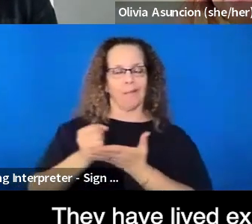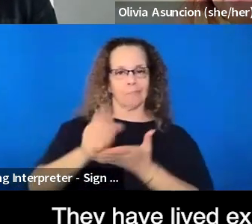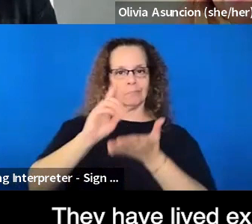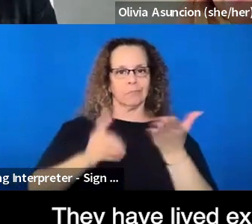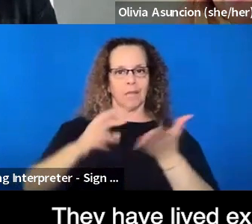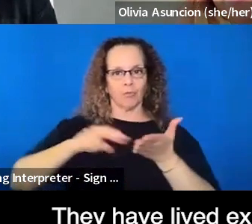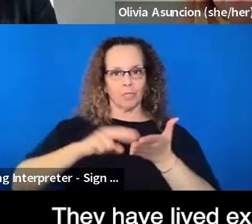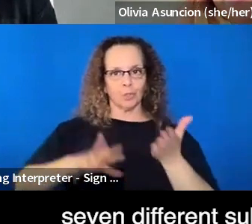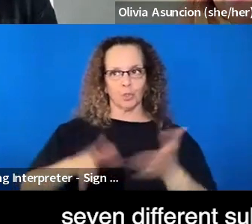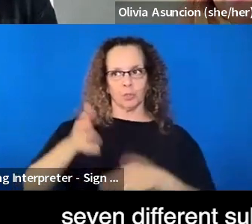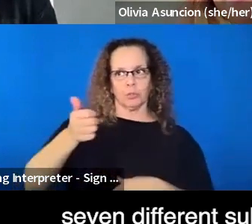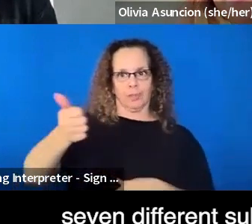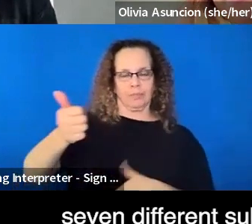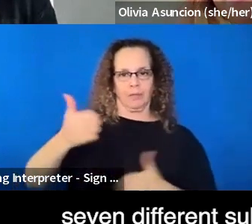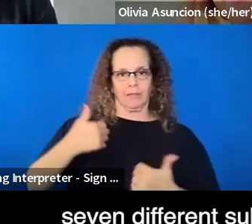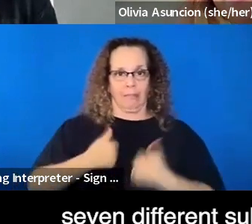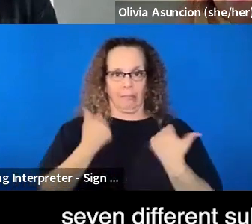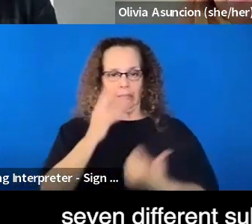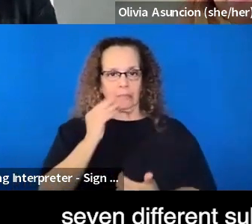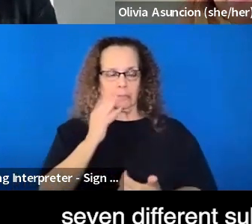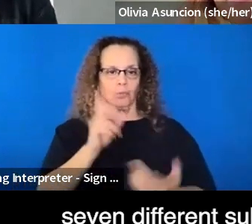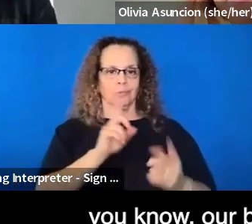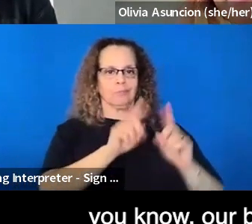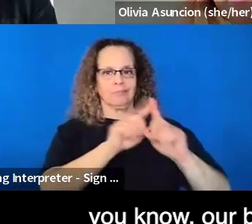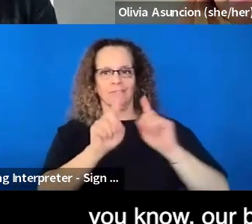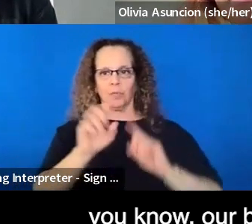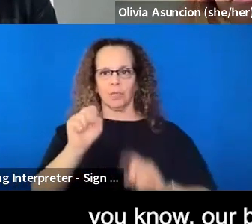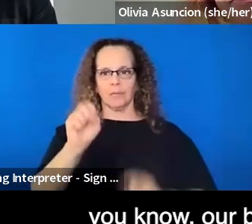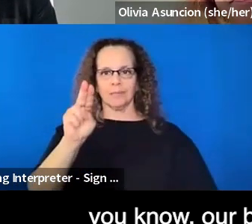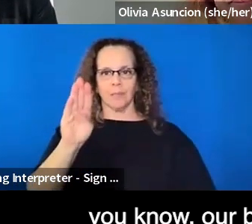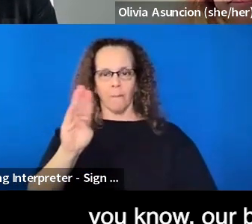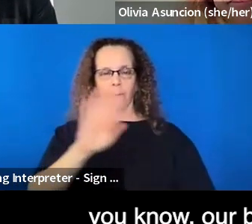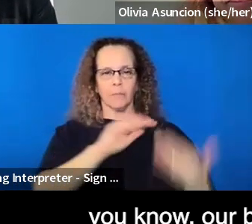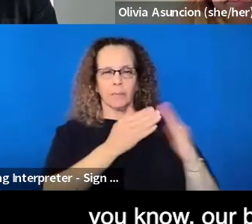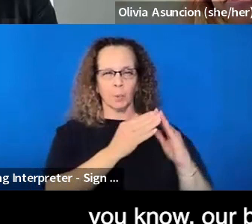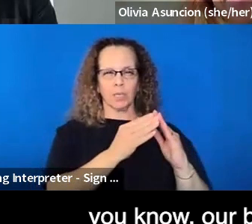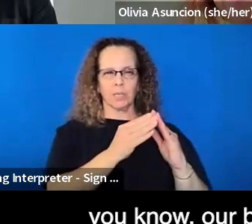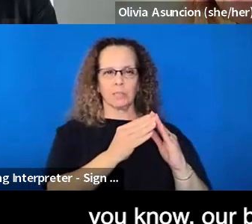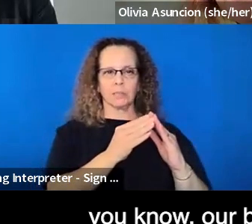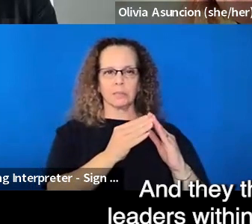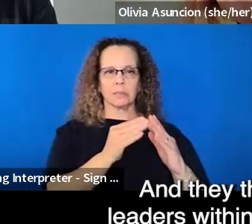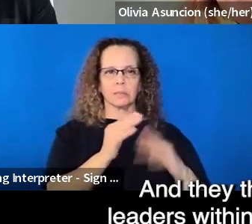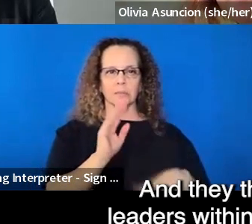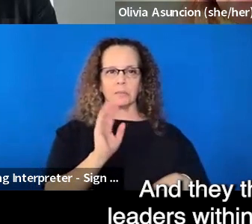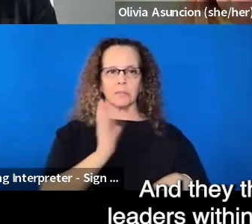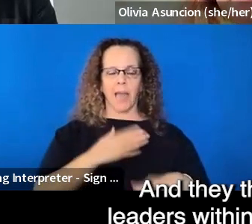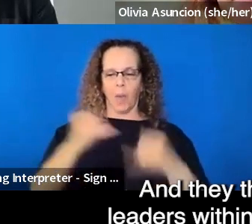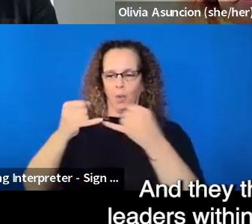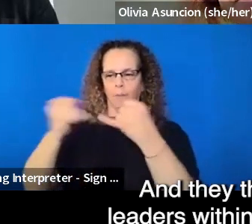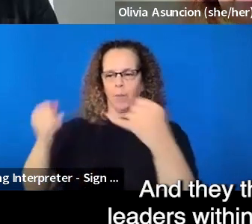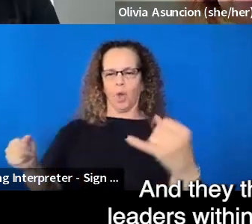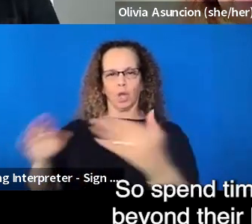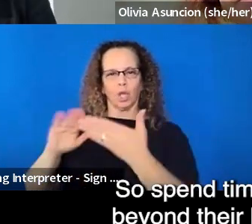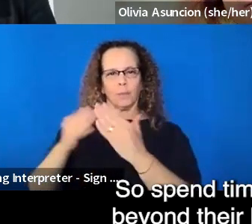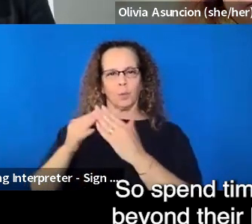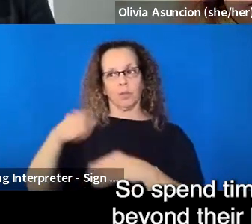experience of, you know, seven different sub communities within our, our broader community. And they themselves are leaders